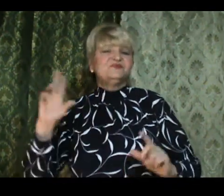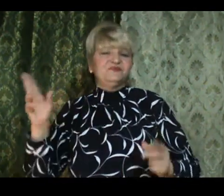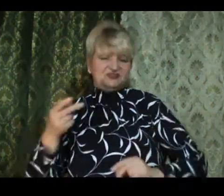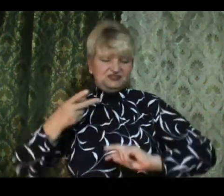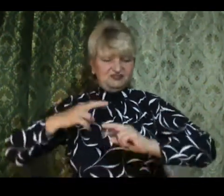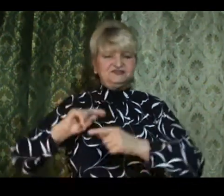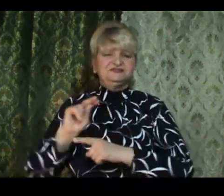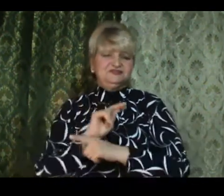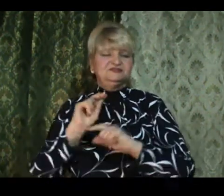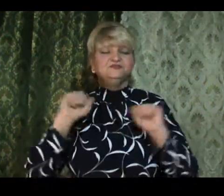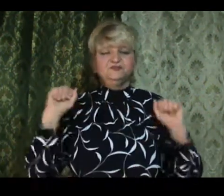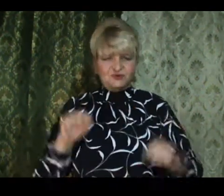11 12